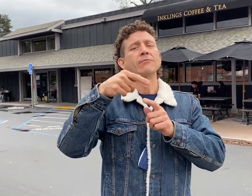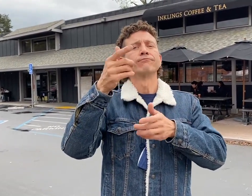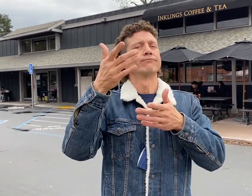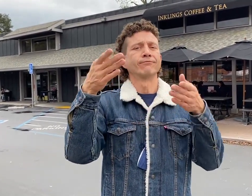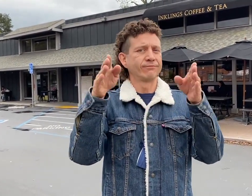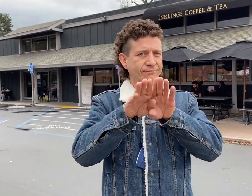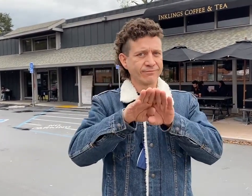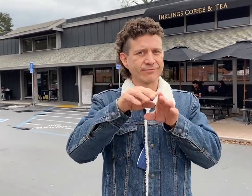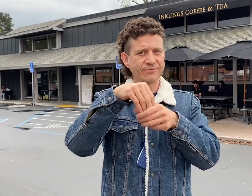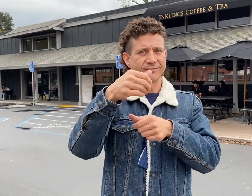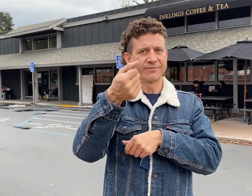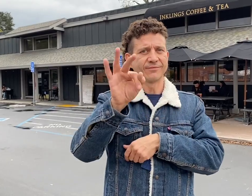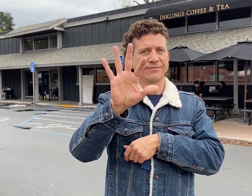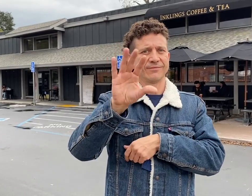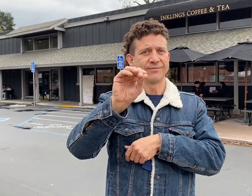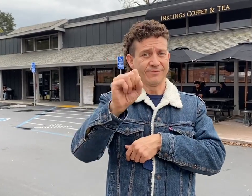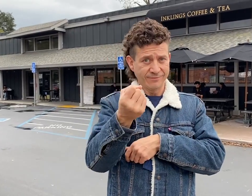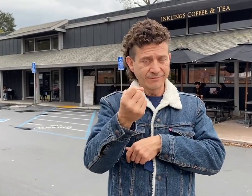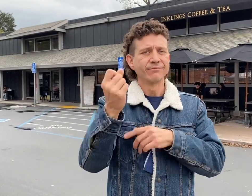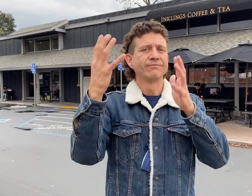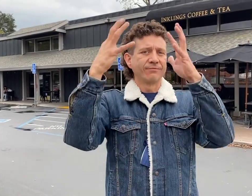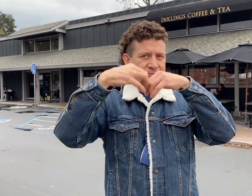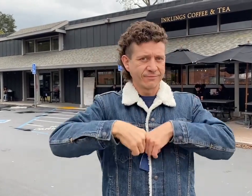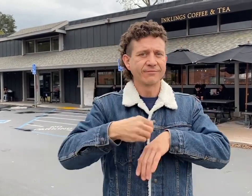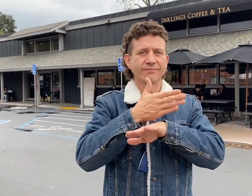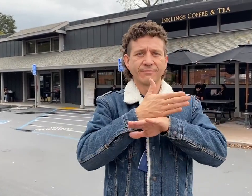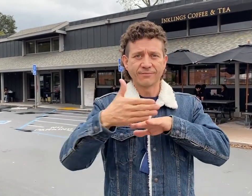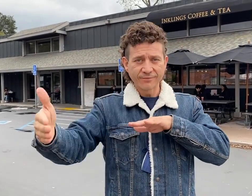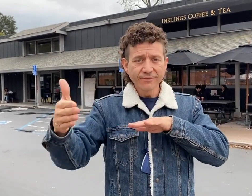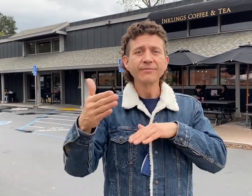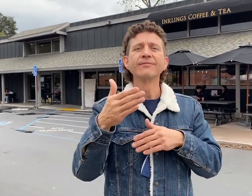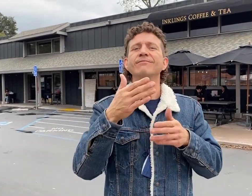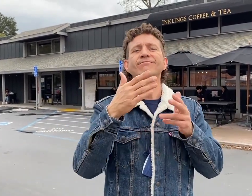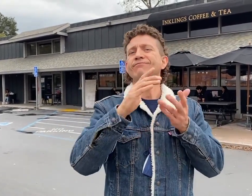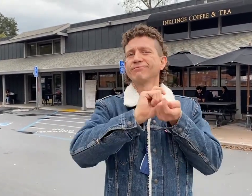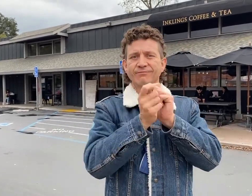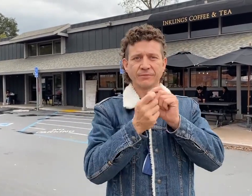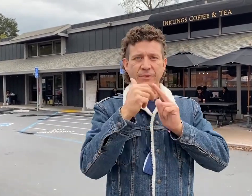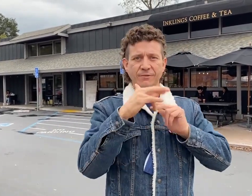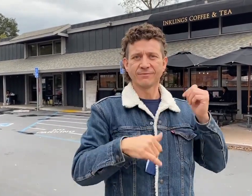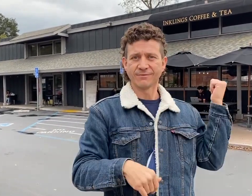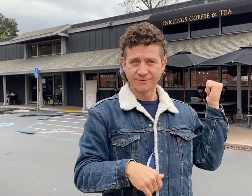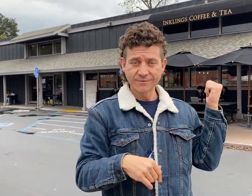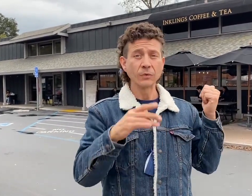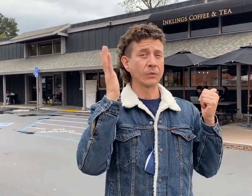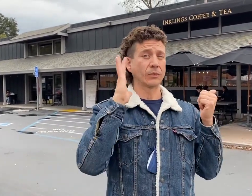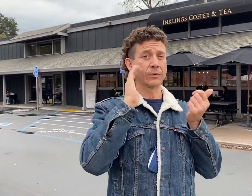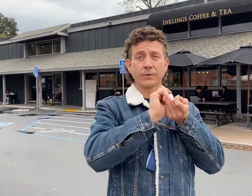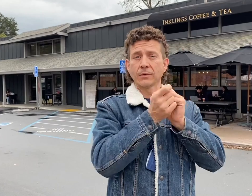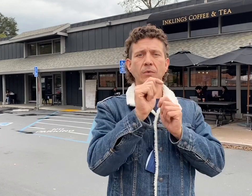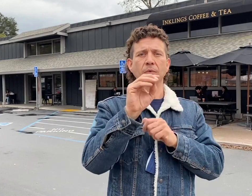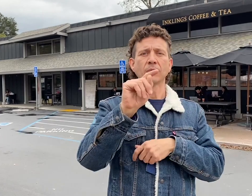1950s. The building was razed, and another building was constructed in its place, which you see behind me.